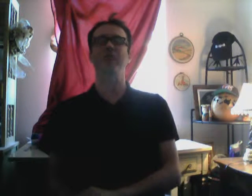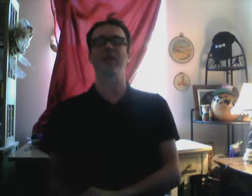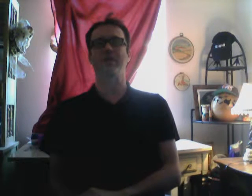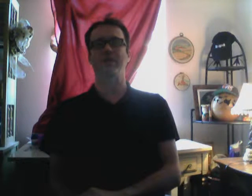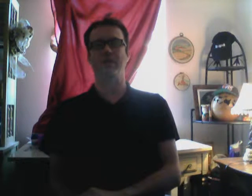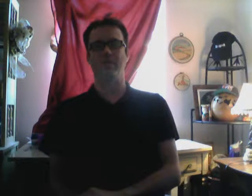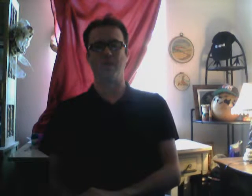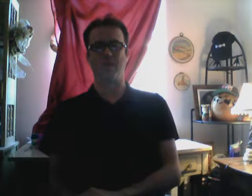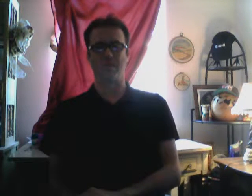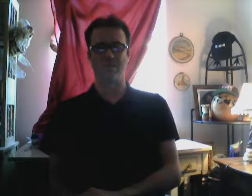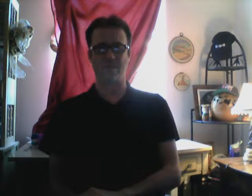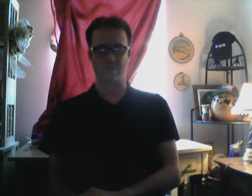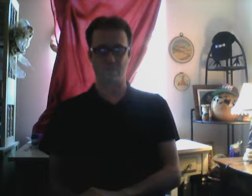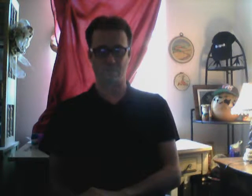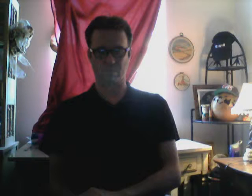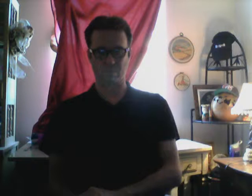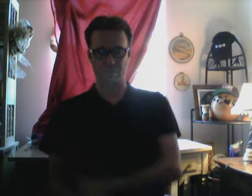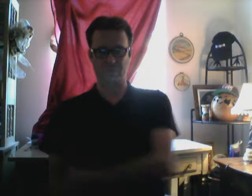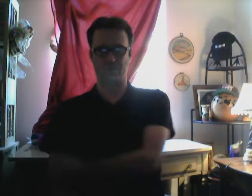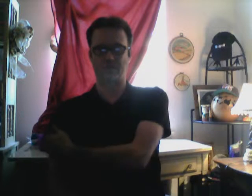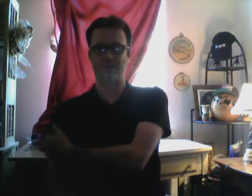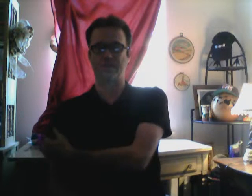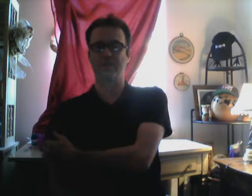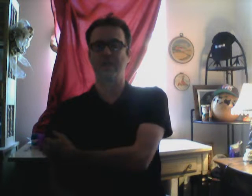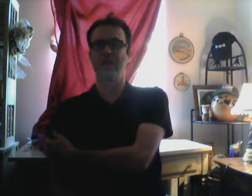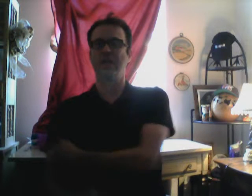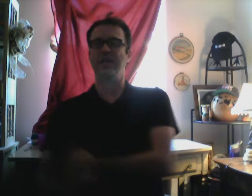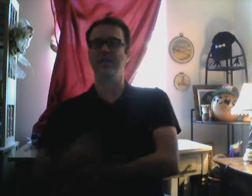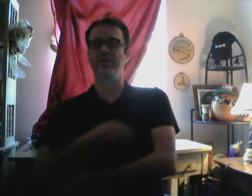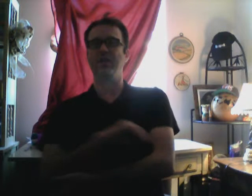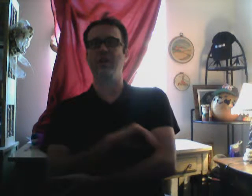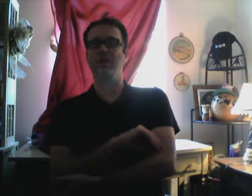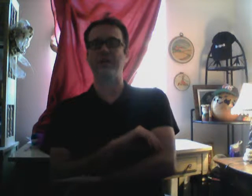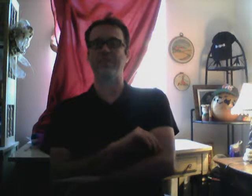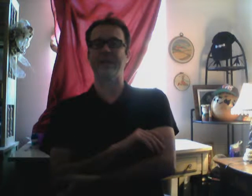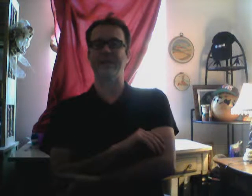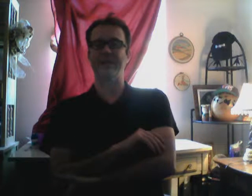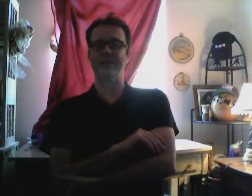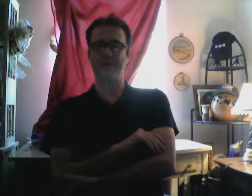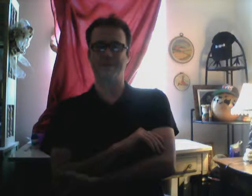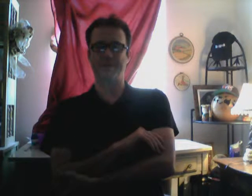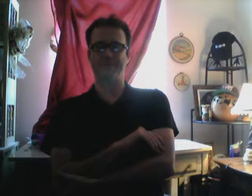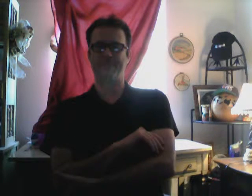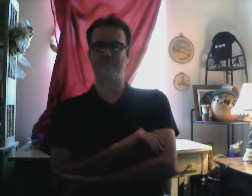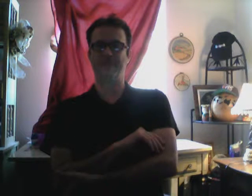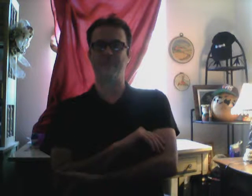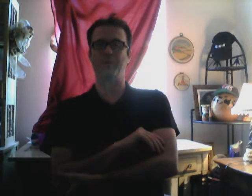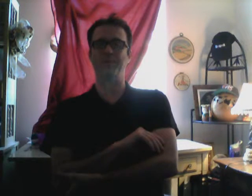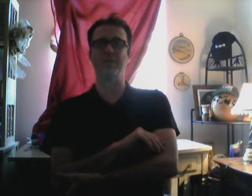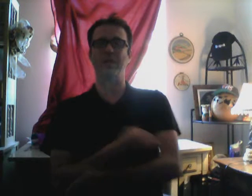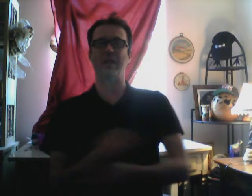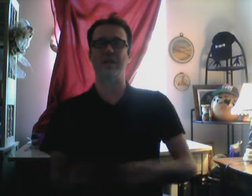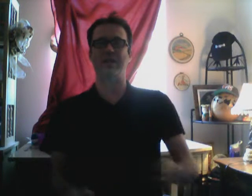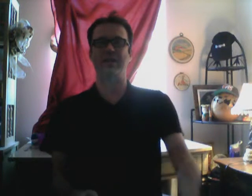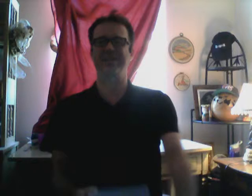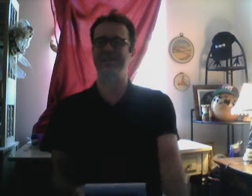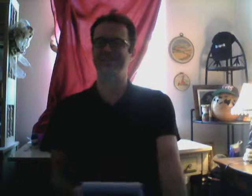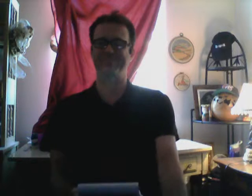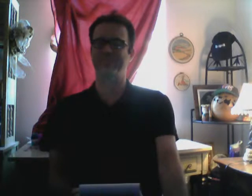trying to claim it as natural resource. Even though they pay nothing. I mean. It would be like. Yeah.